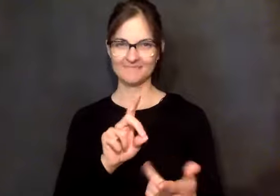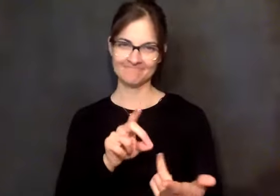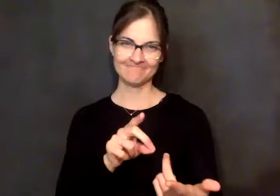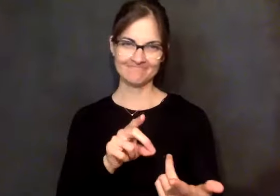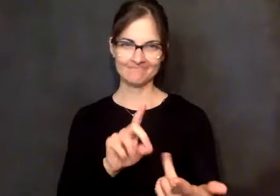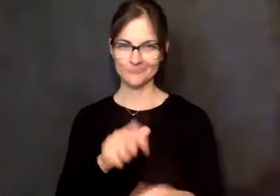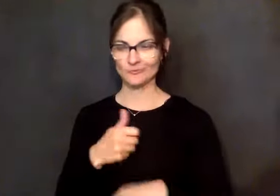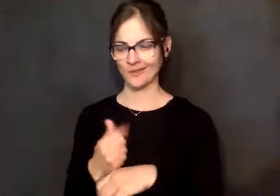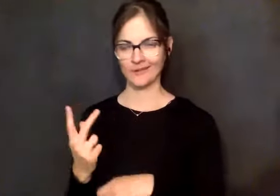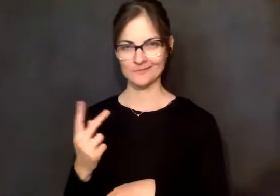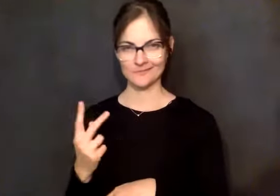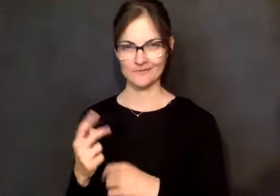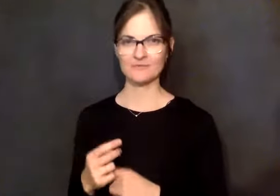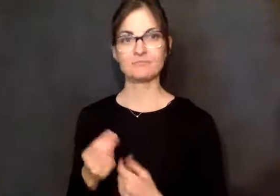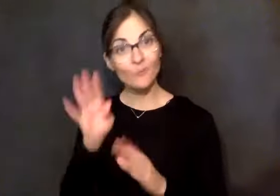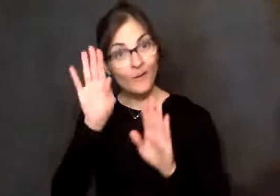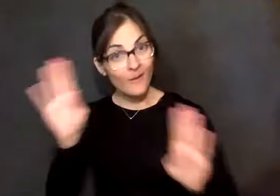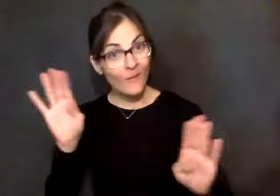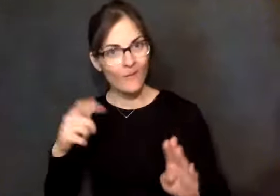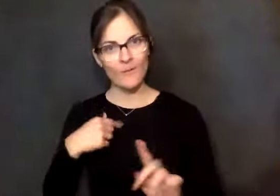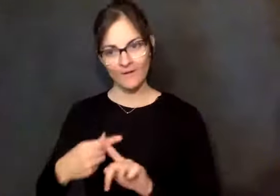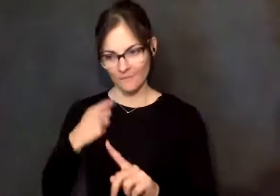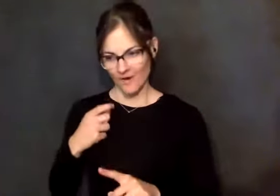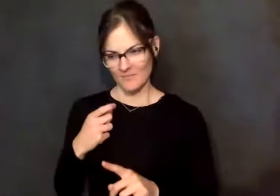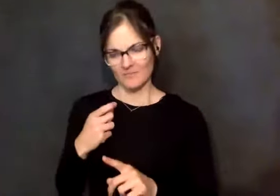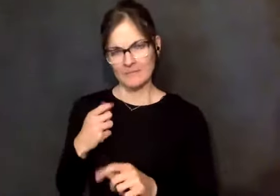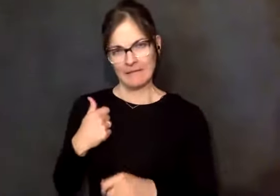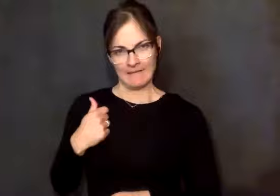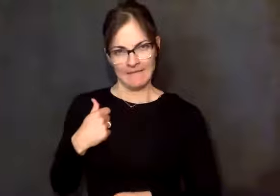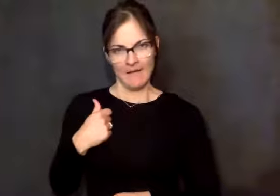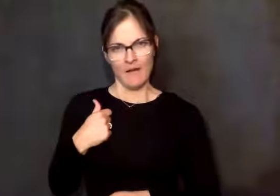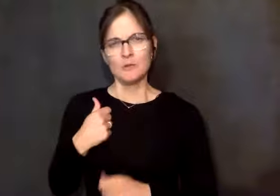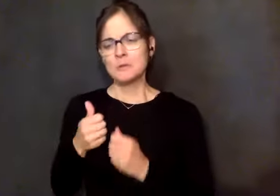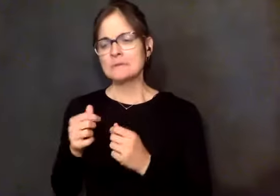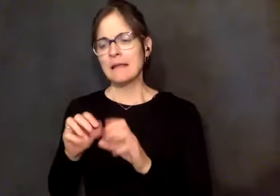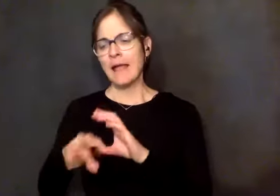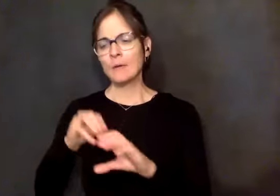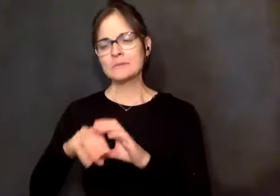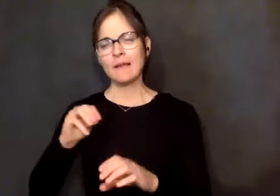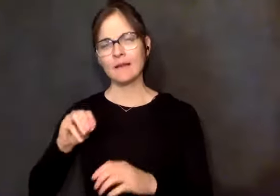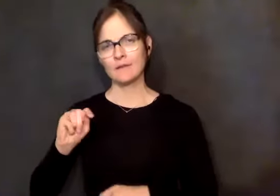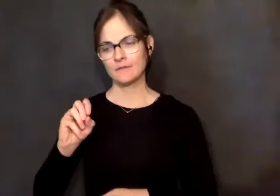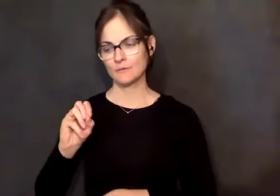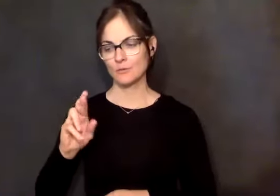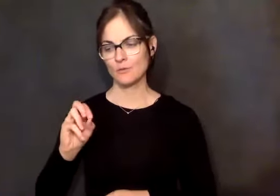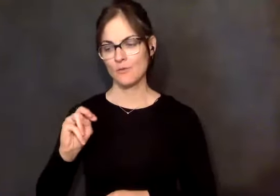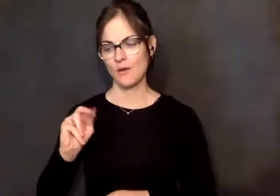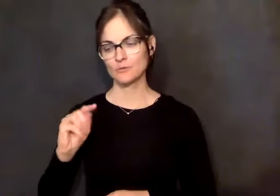Mildred. So I just want to say hi, everybody. I'm Rick from Canada, as you know, from what Yvonne did. And I live here just outside of Toronto.